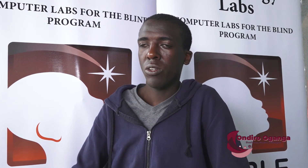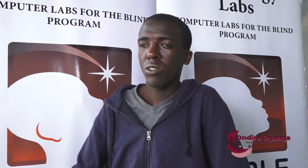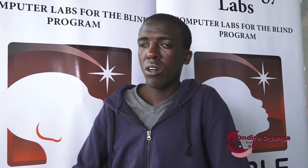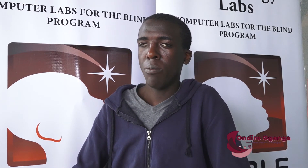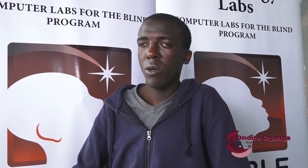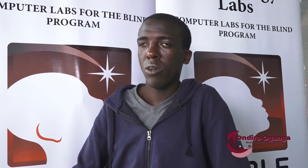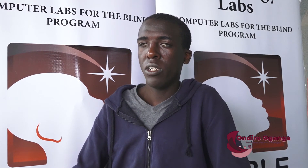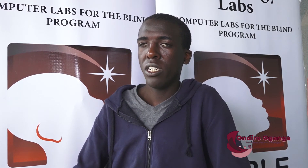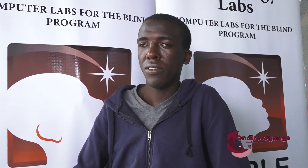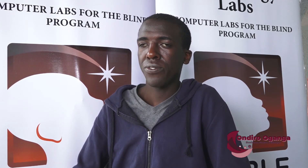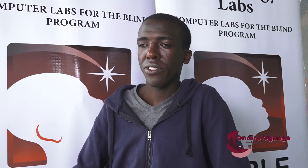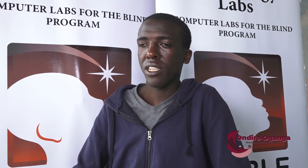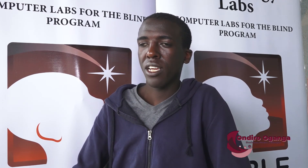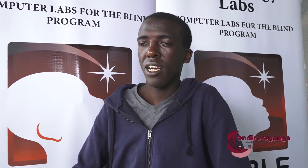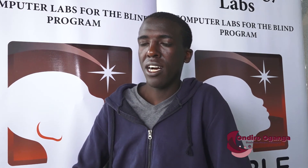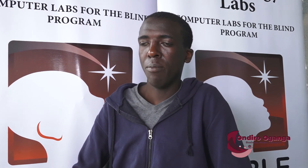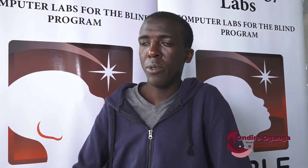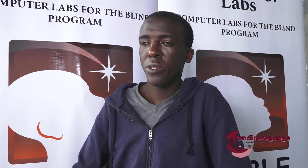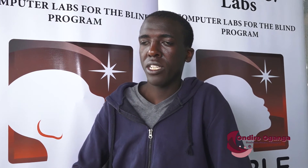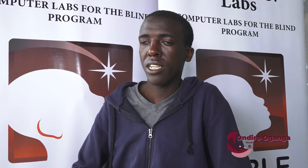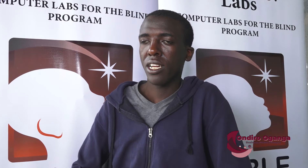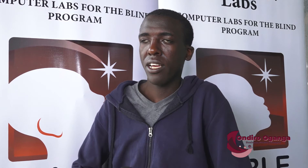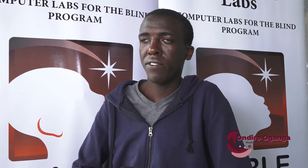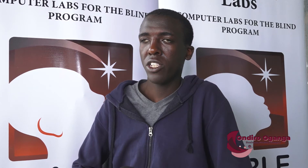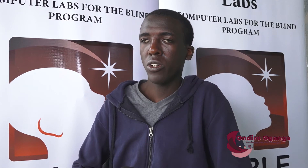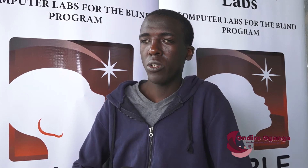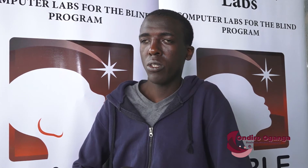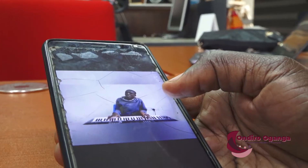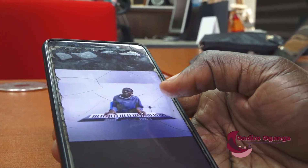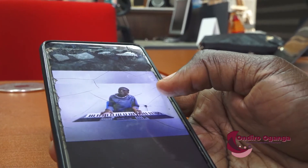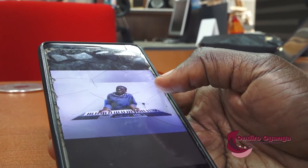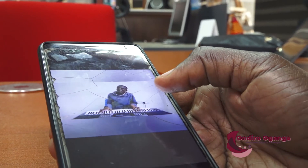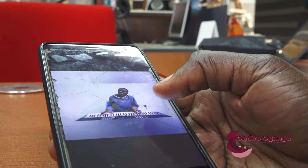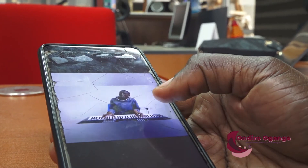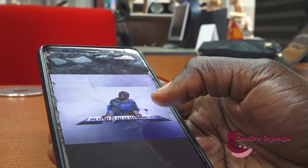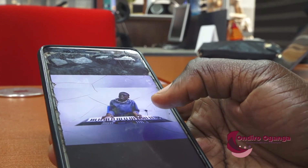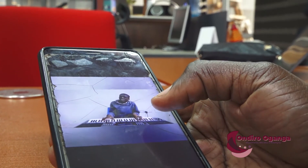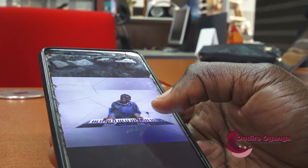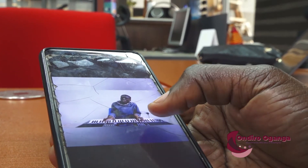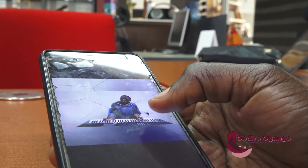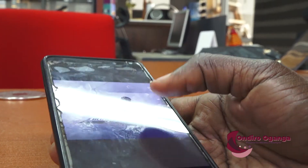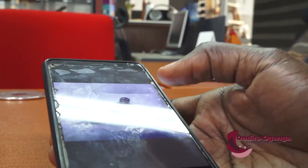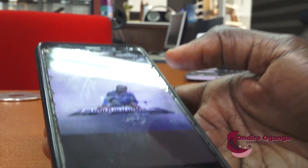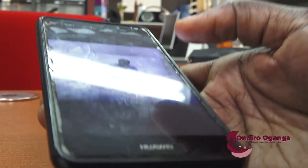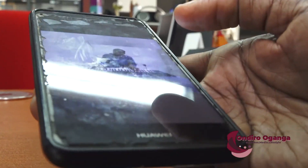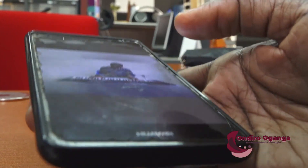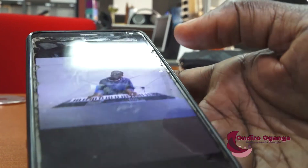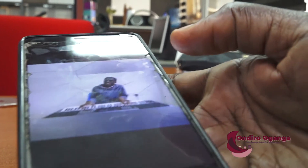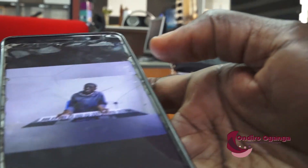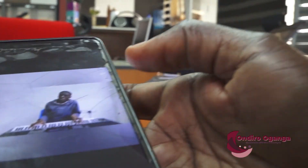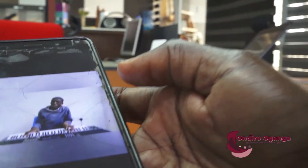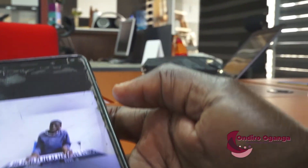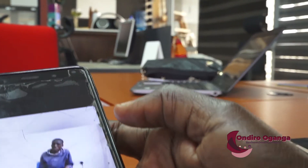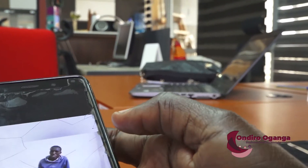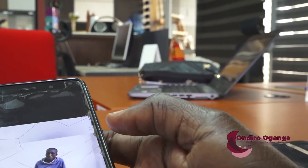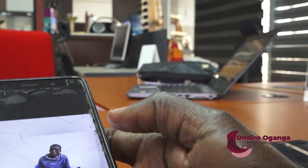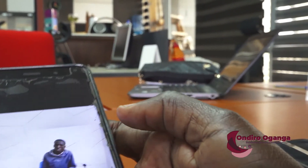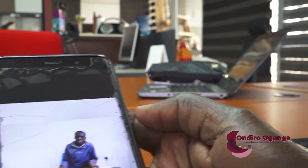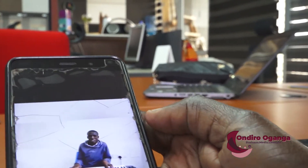also upload music, live sessions with my friends. While solid steps have been taken to ensure learners with disabilities